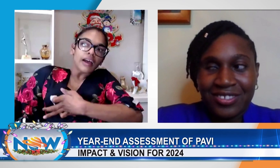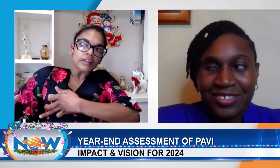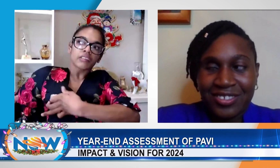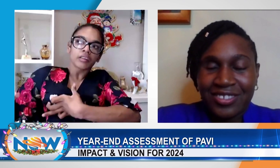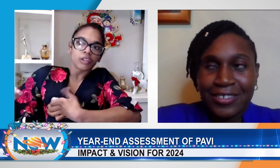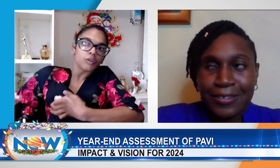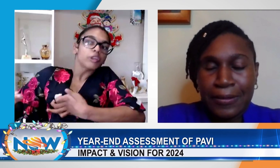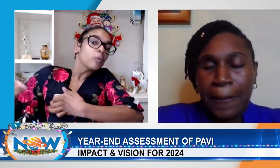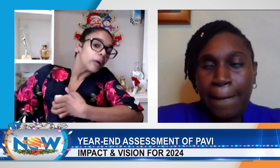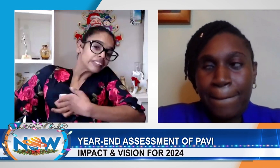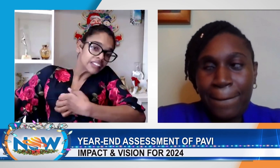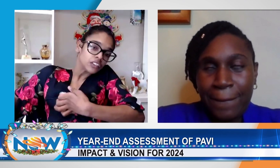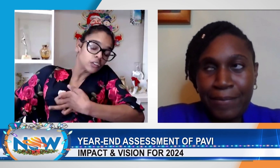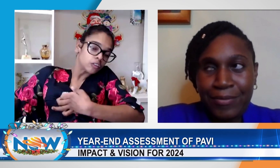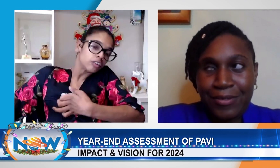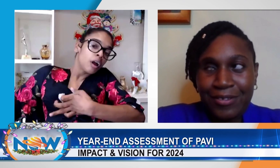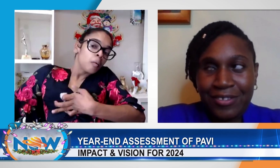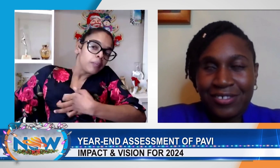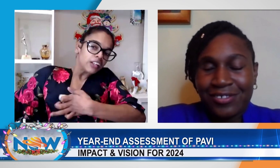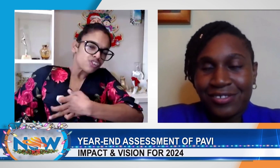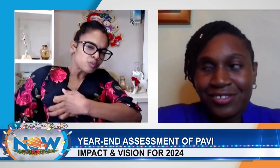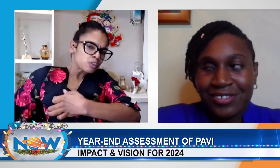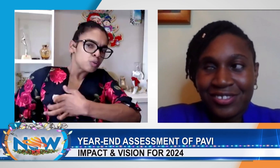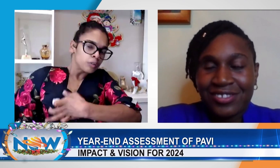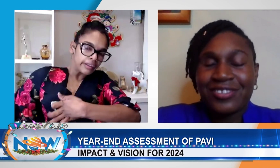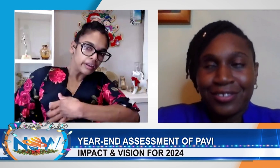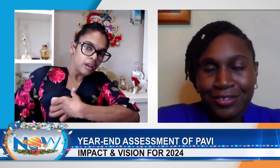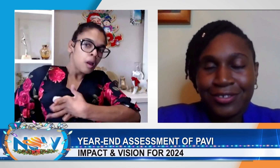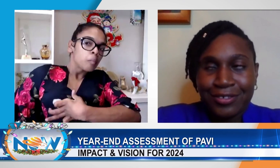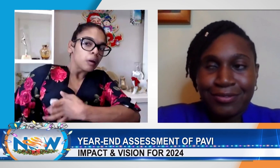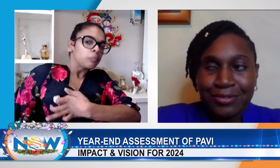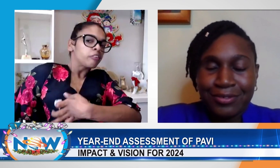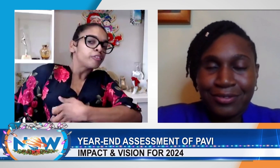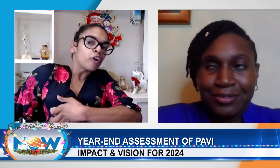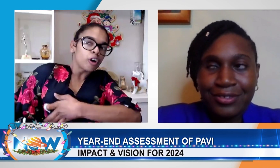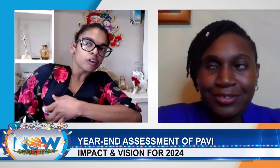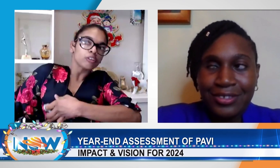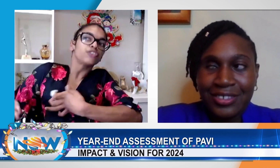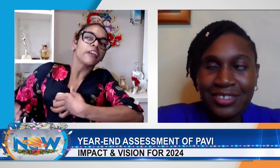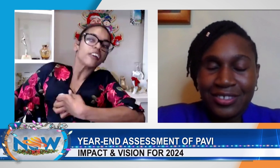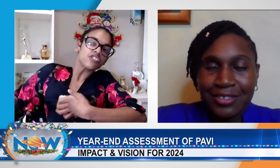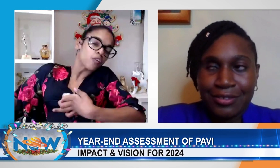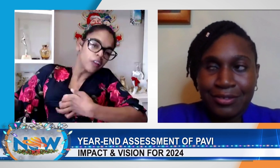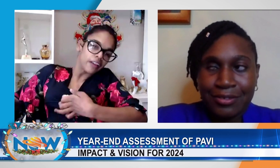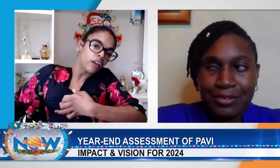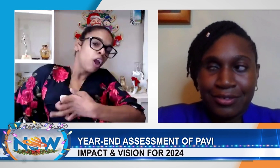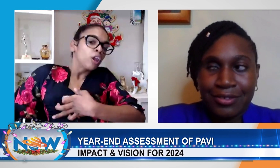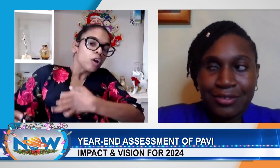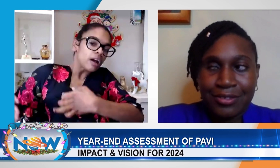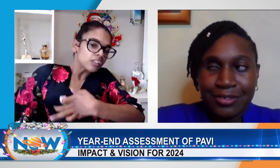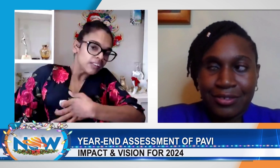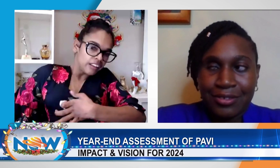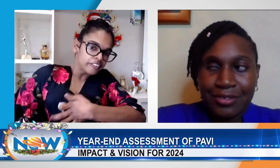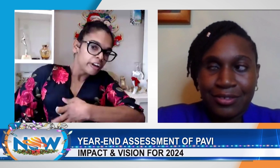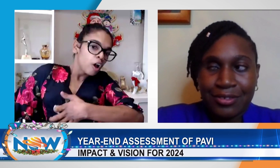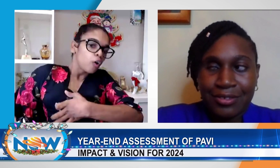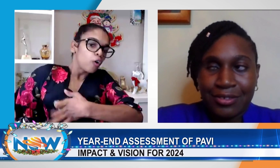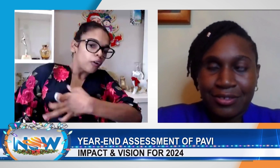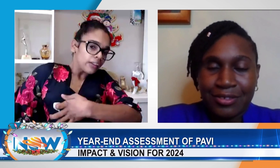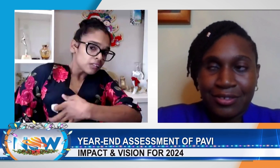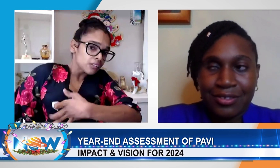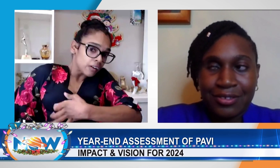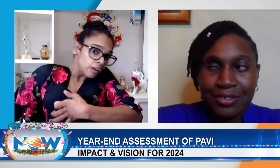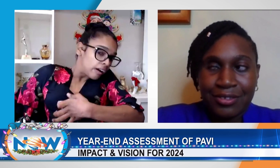that, you know, you went to mainstream schooling, but before doing your schooling, you had to leave